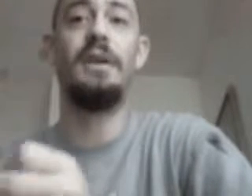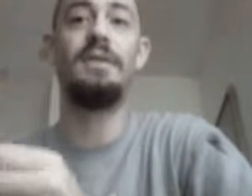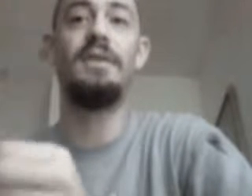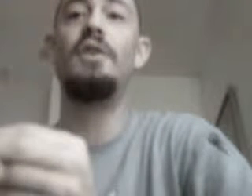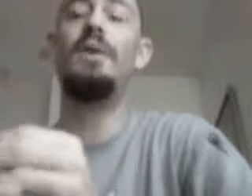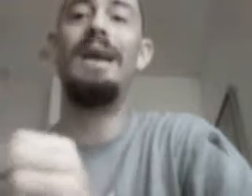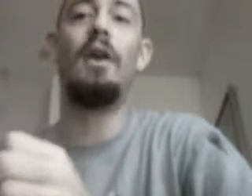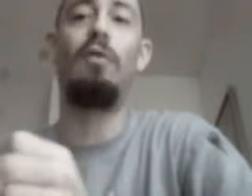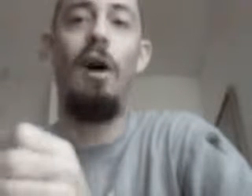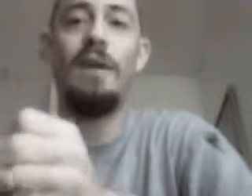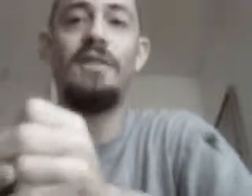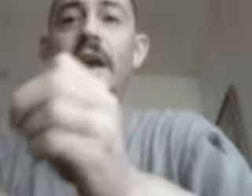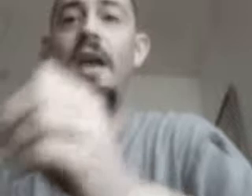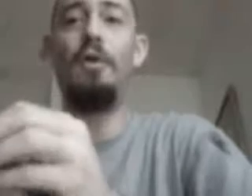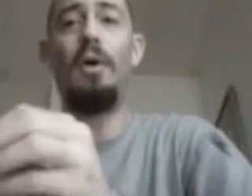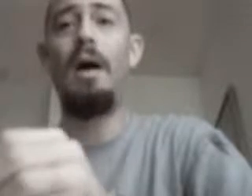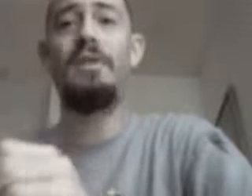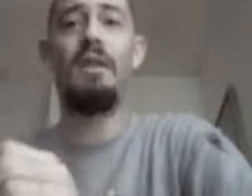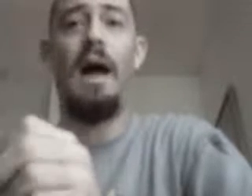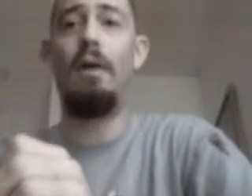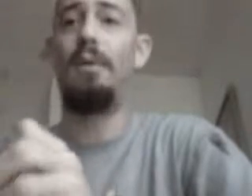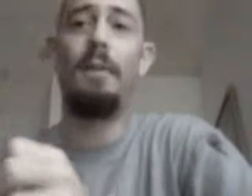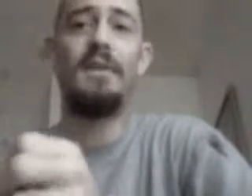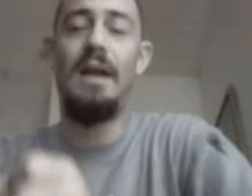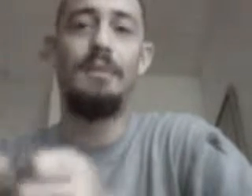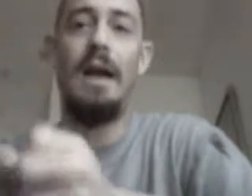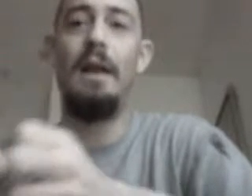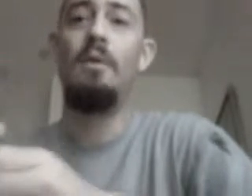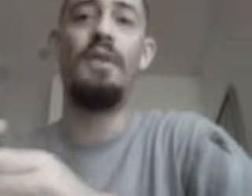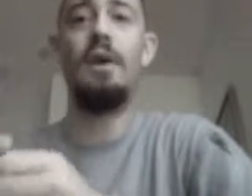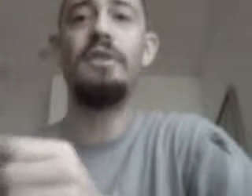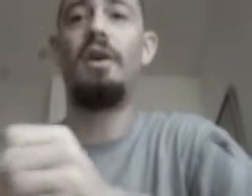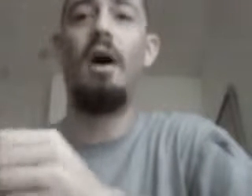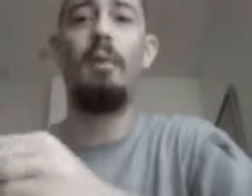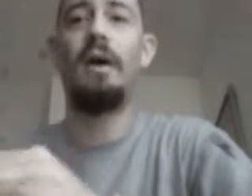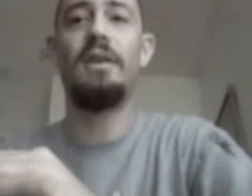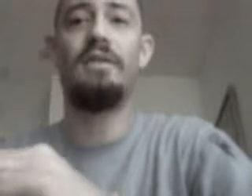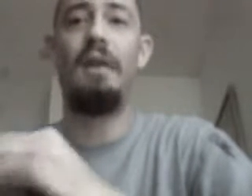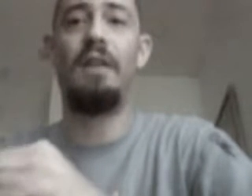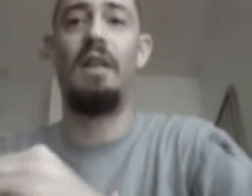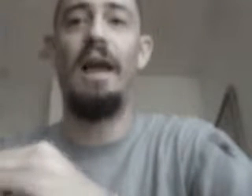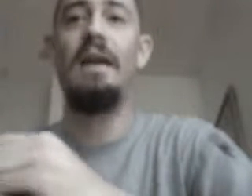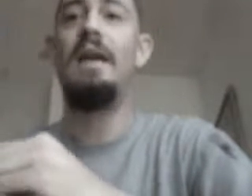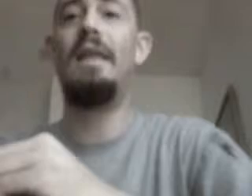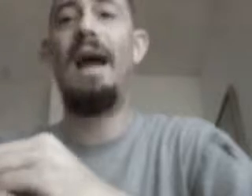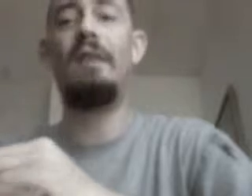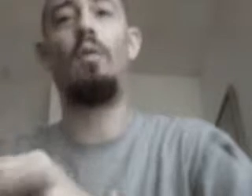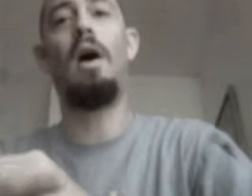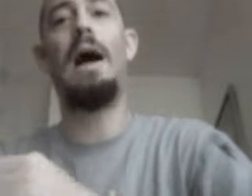to get across, if you pull up to the light or pull up to the stop sign with the nose of your car all the way across the traffic light, then I have to walk out